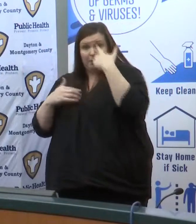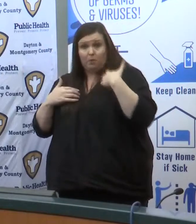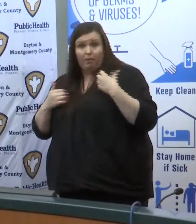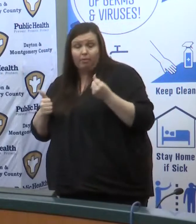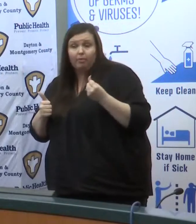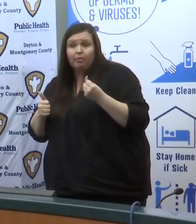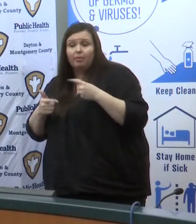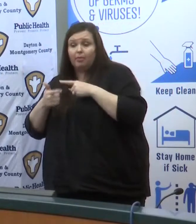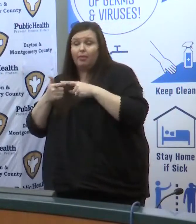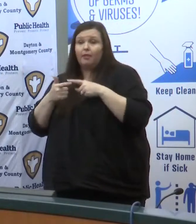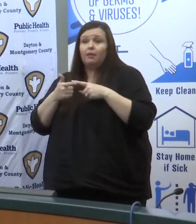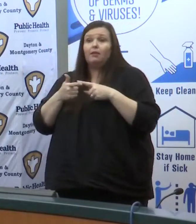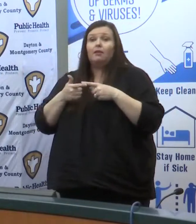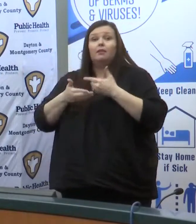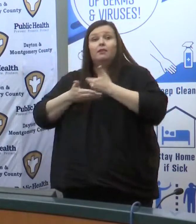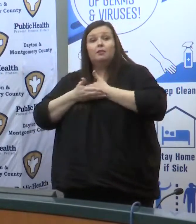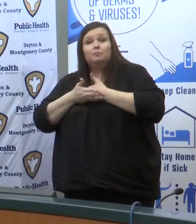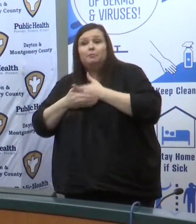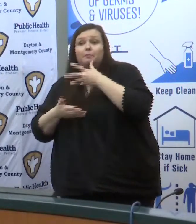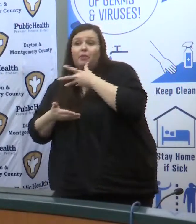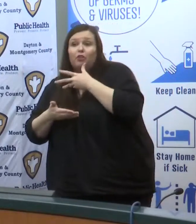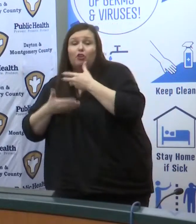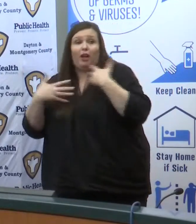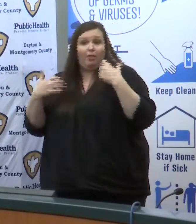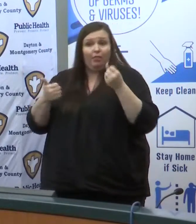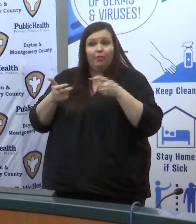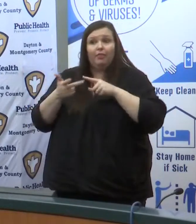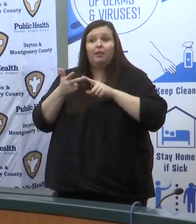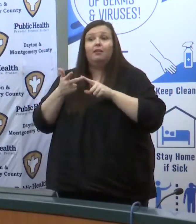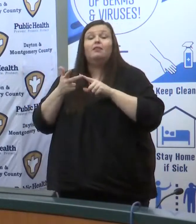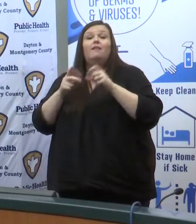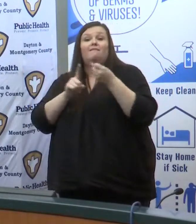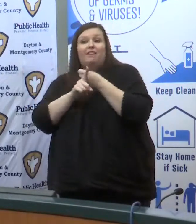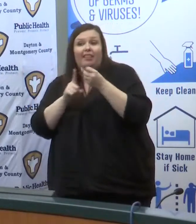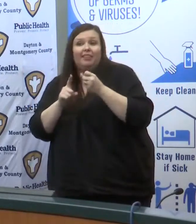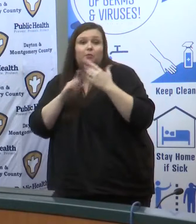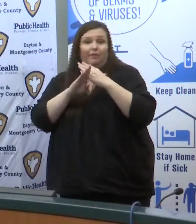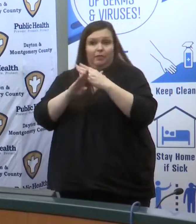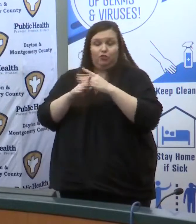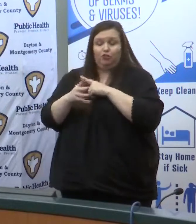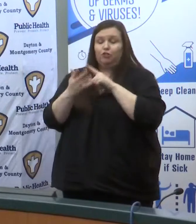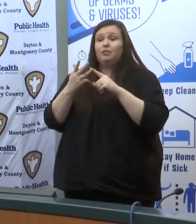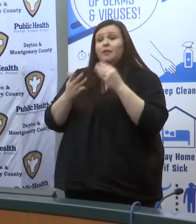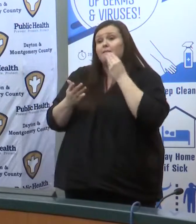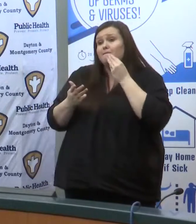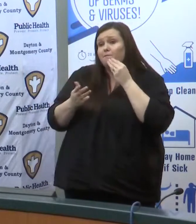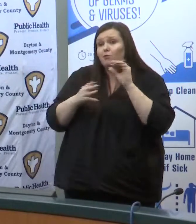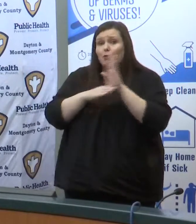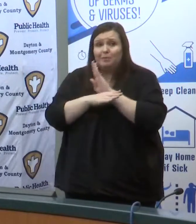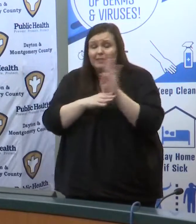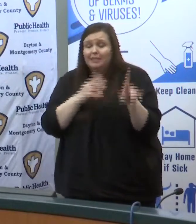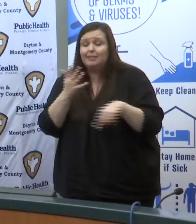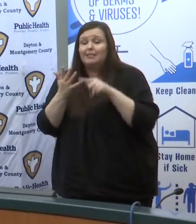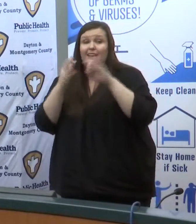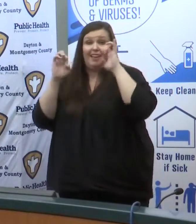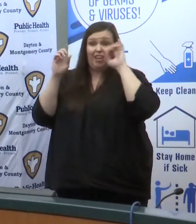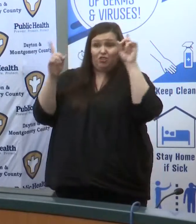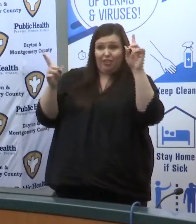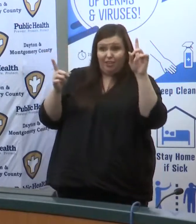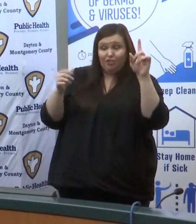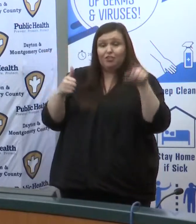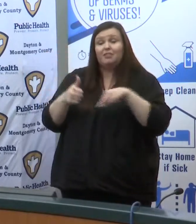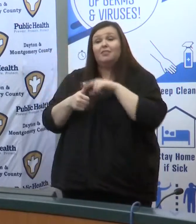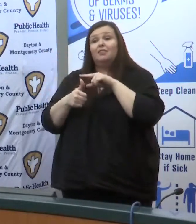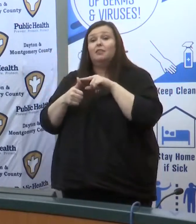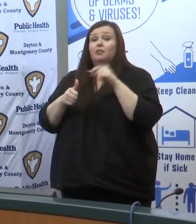maternal and child health violence prevention the food industry education and let's not